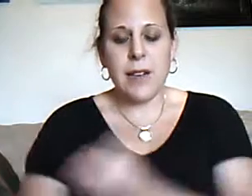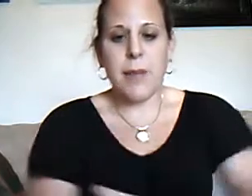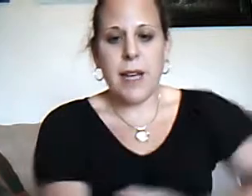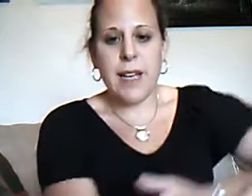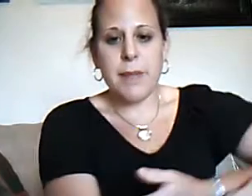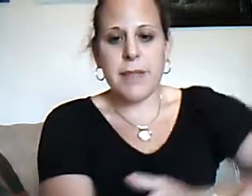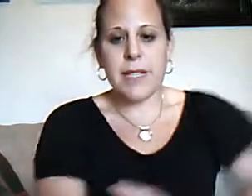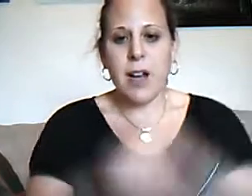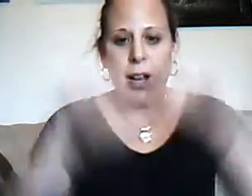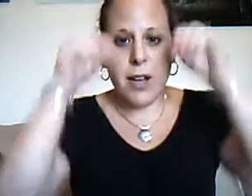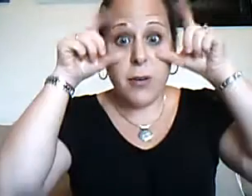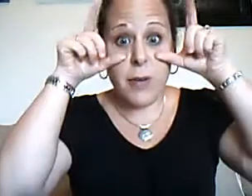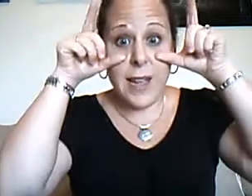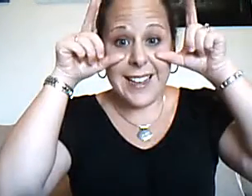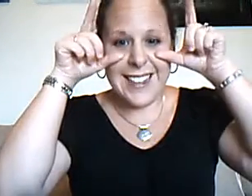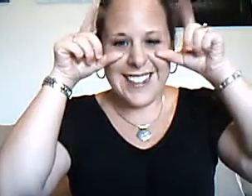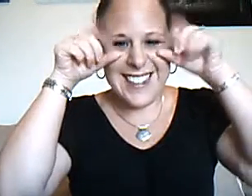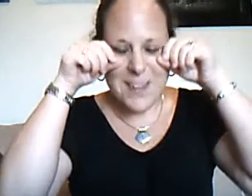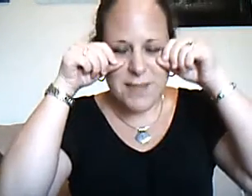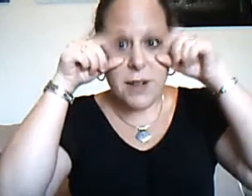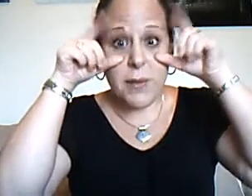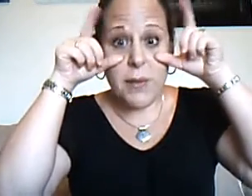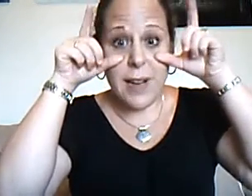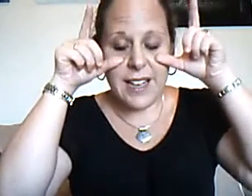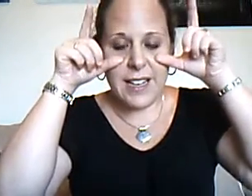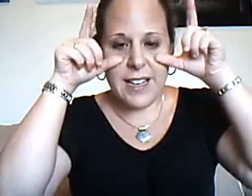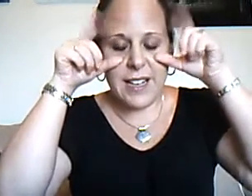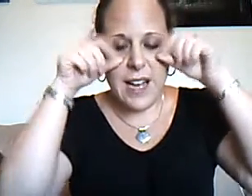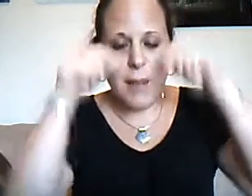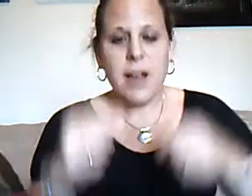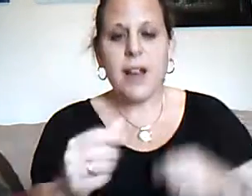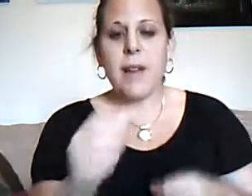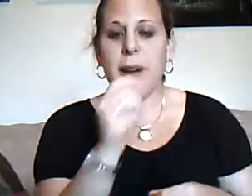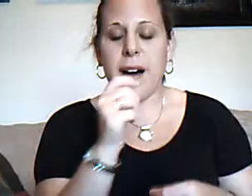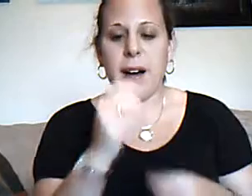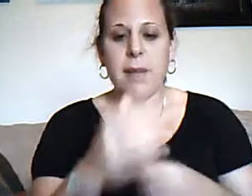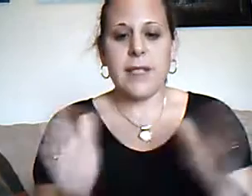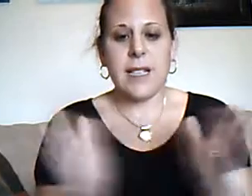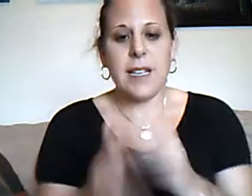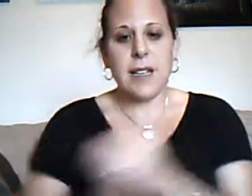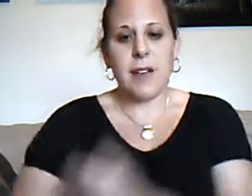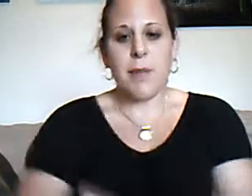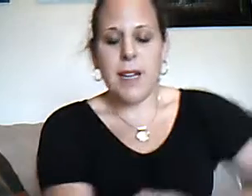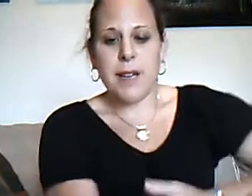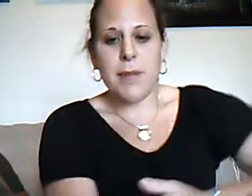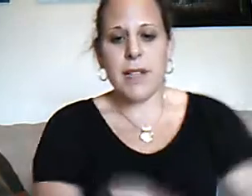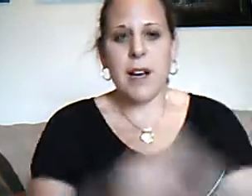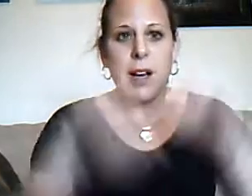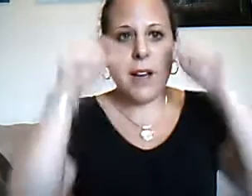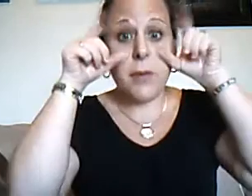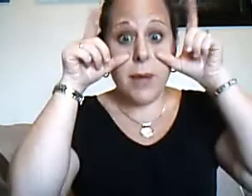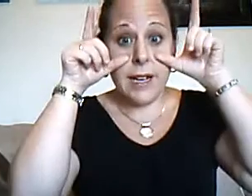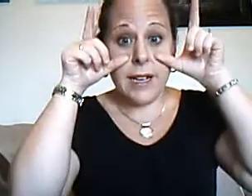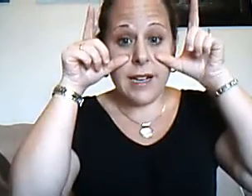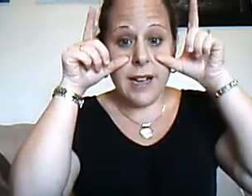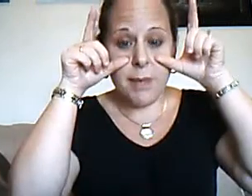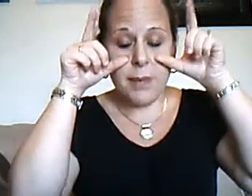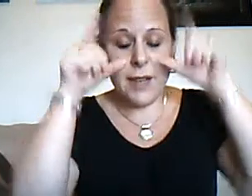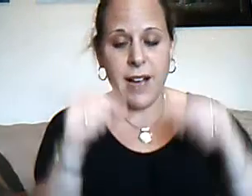baby's gonna wake up, wake up. Mama's little baby's gonna wake up now.